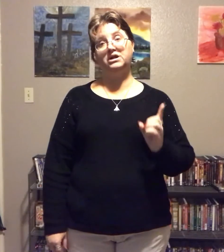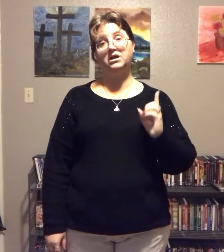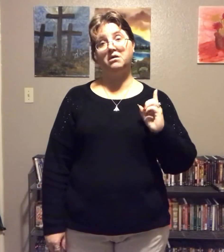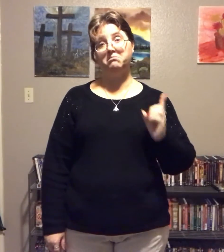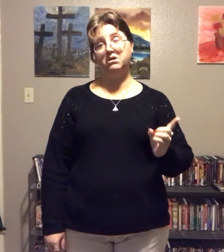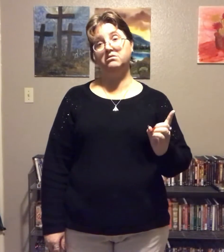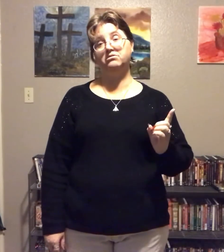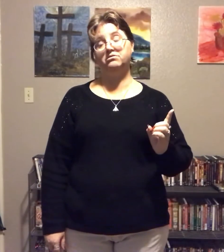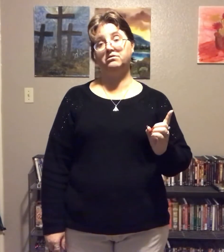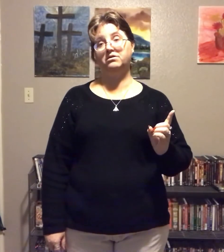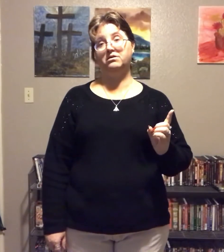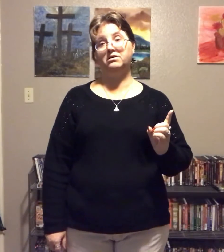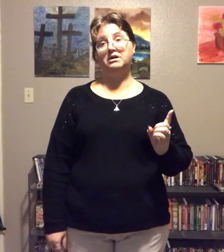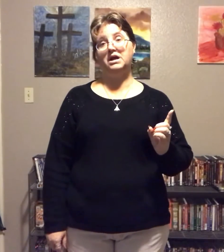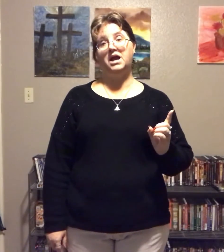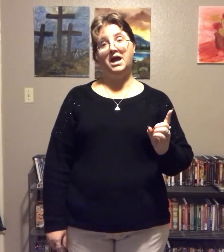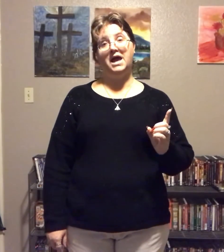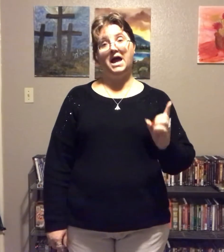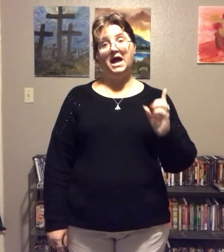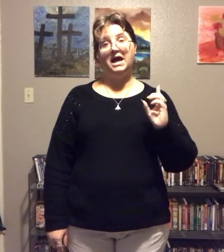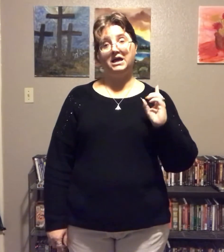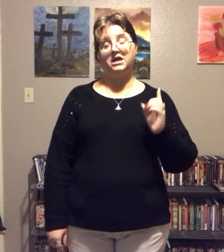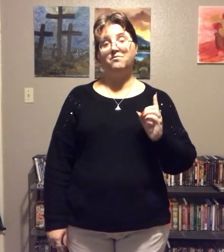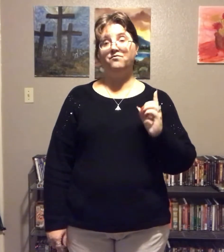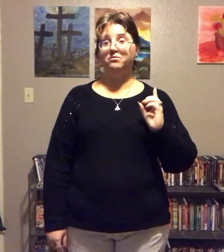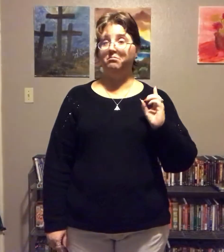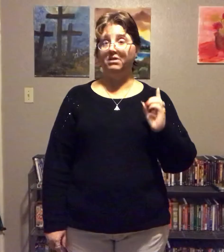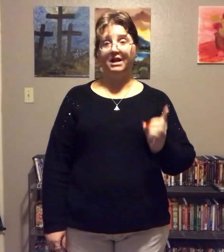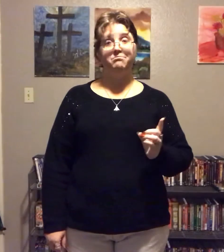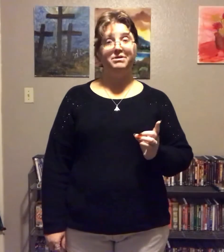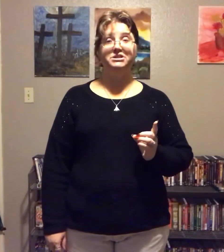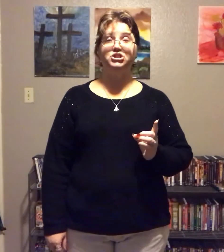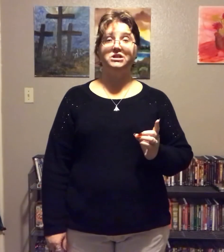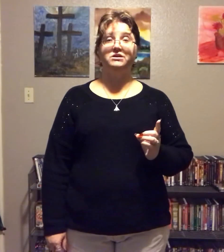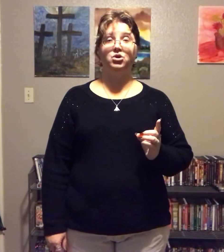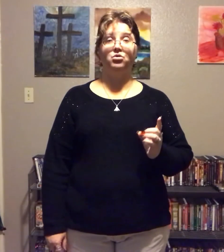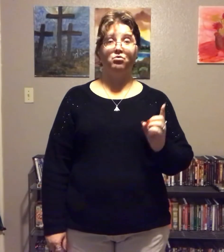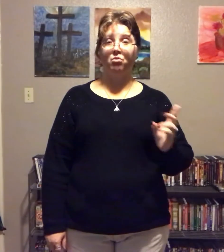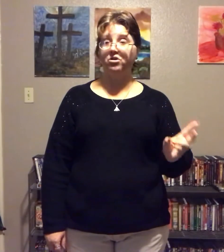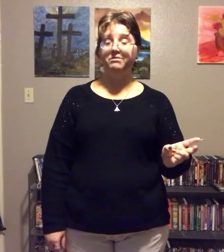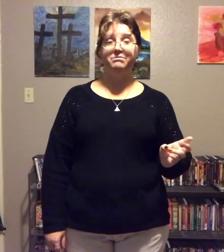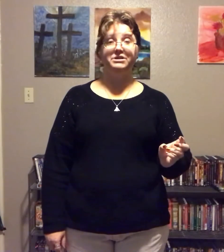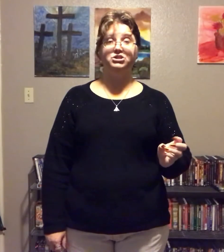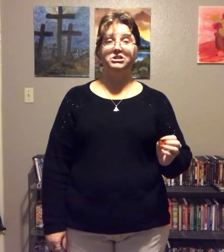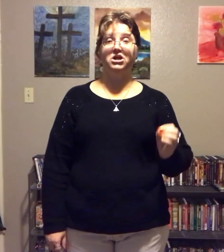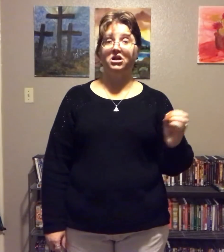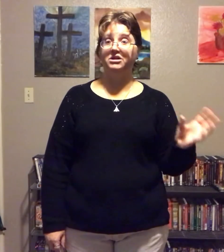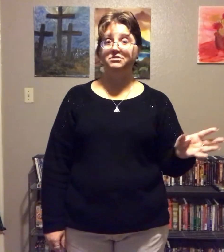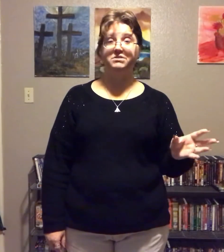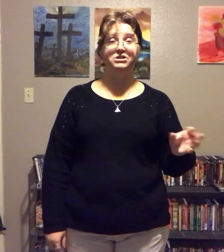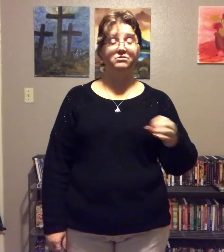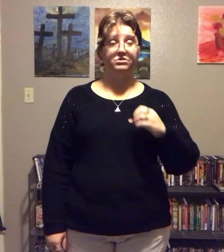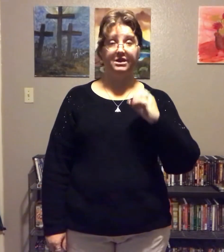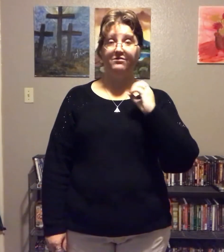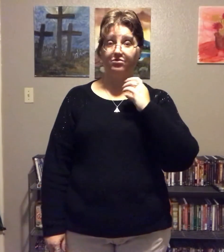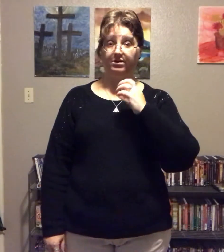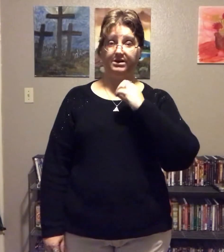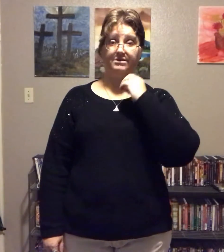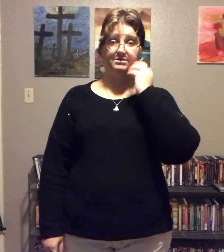meals? And keep from night binging, morning binging, lunch binging, whatever it is